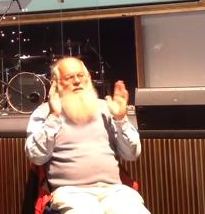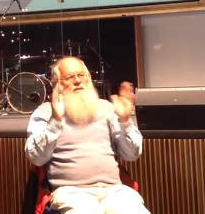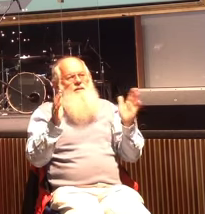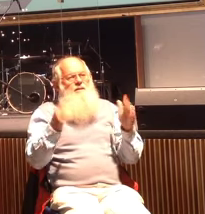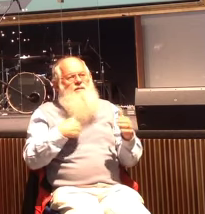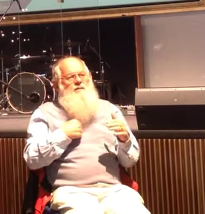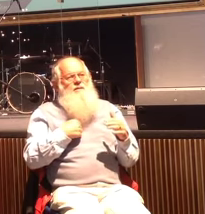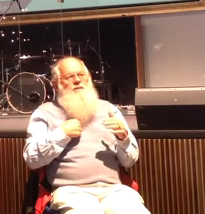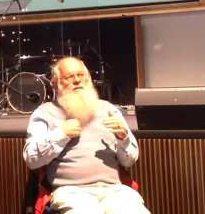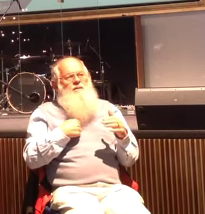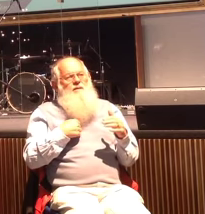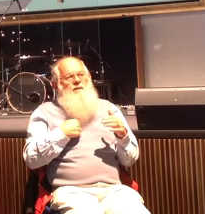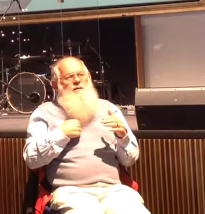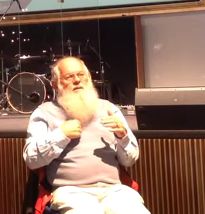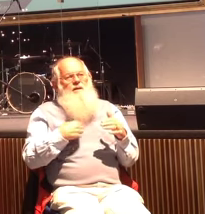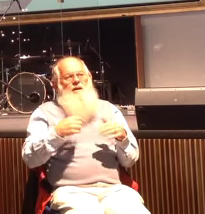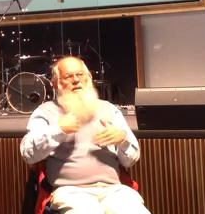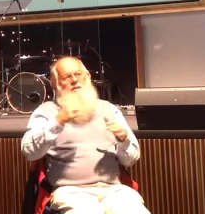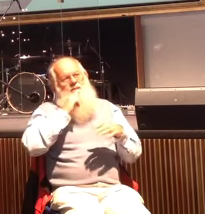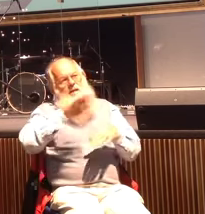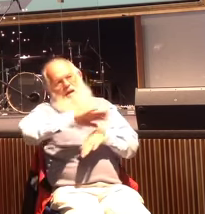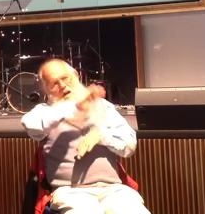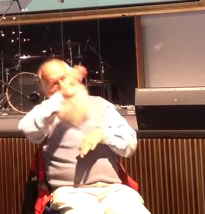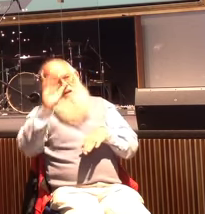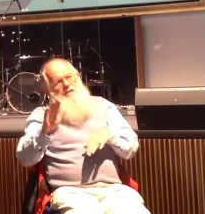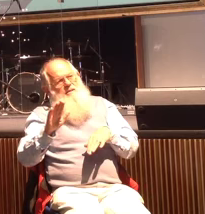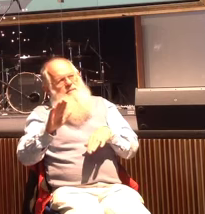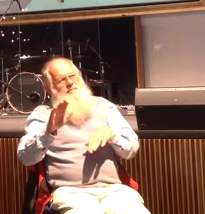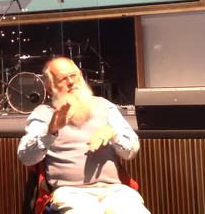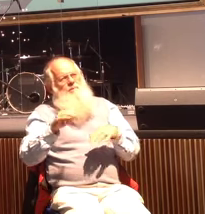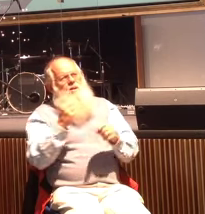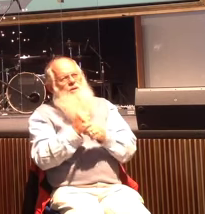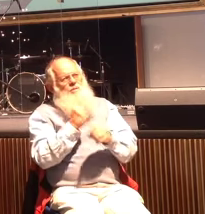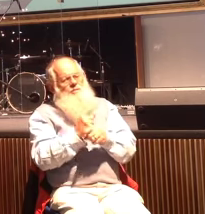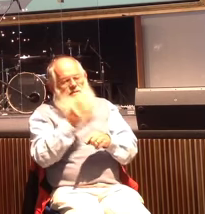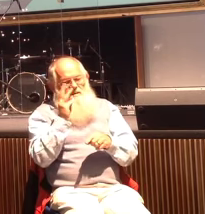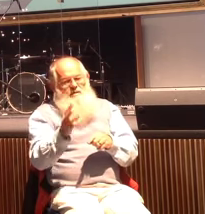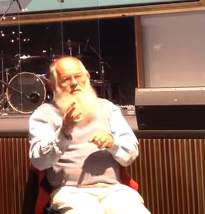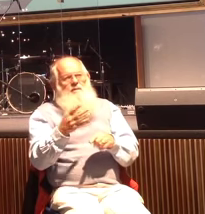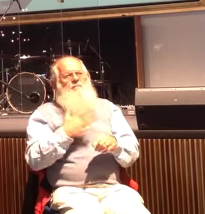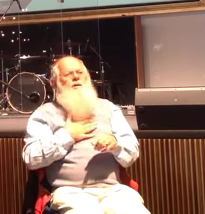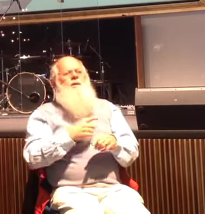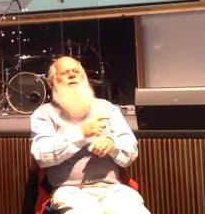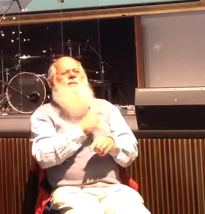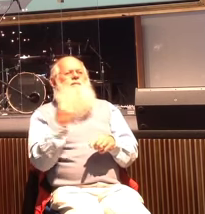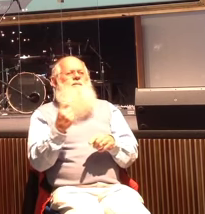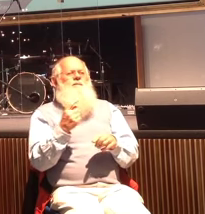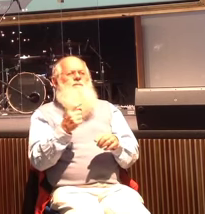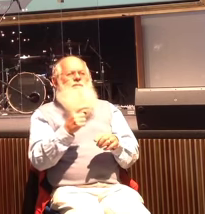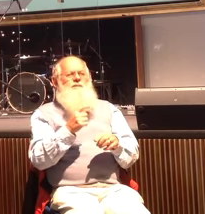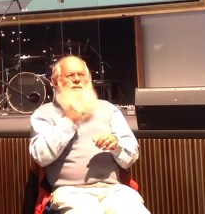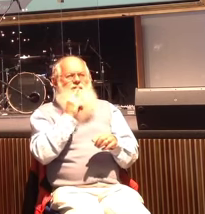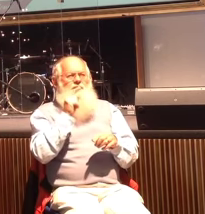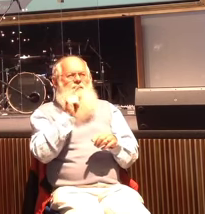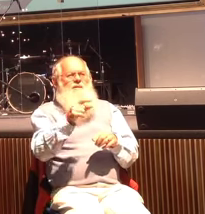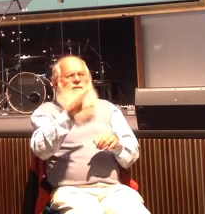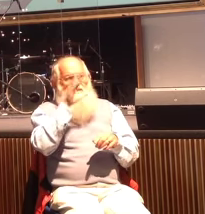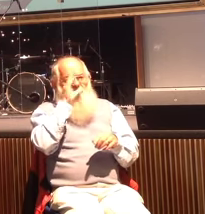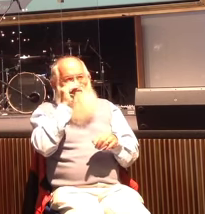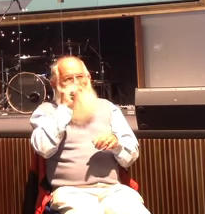engaged him just to say hello. And in that moment of engaging that person, my pastor, God spoke to him and said, This is the young man that you need